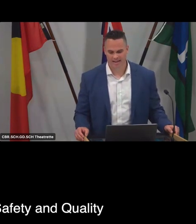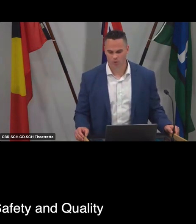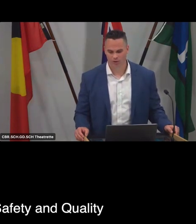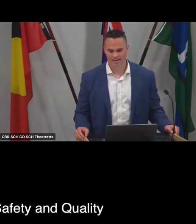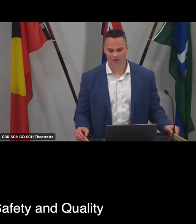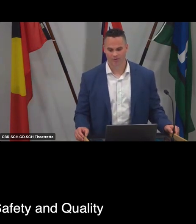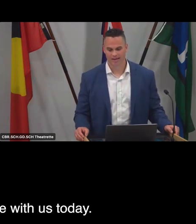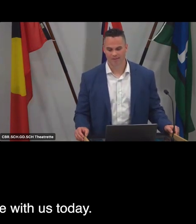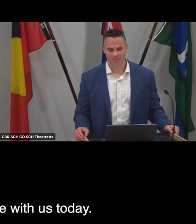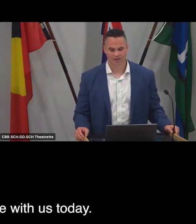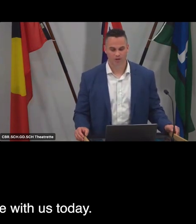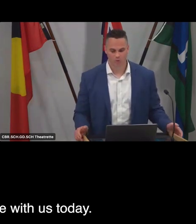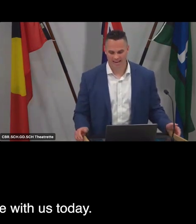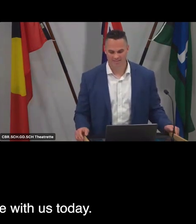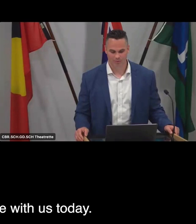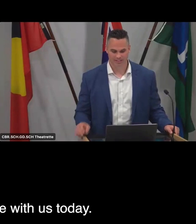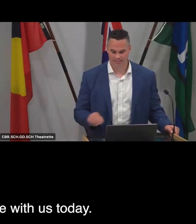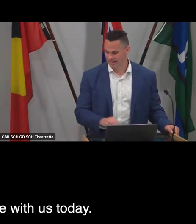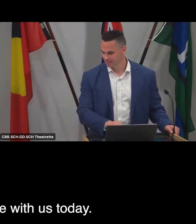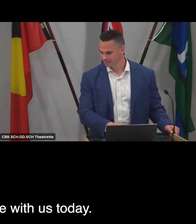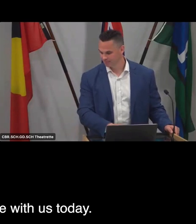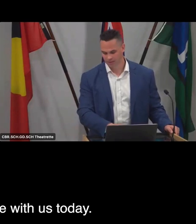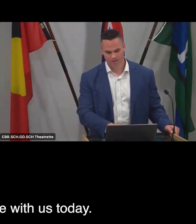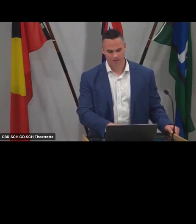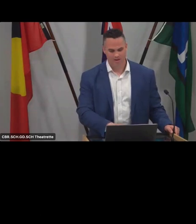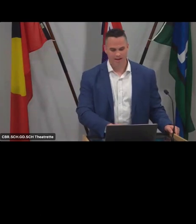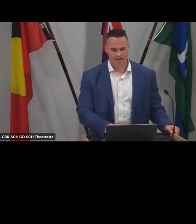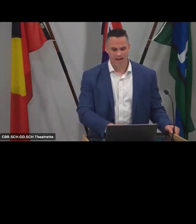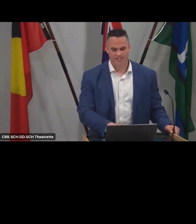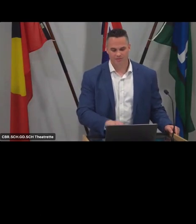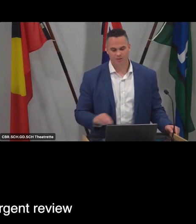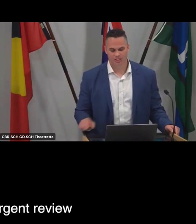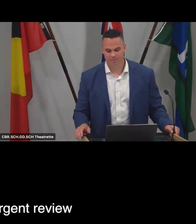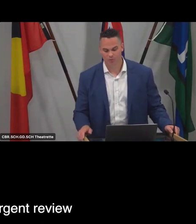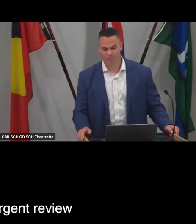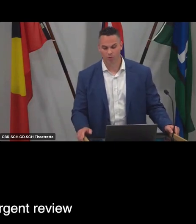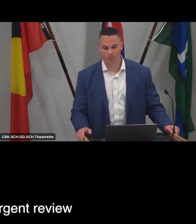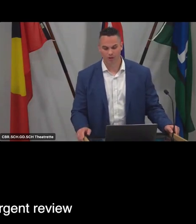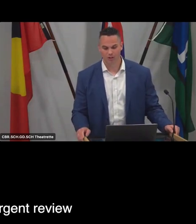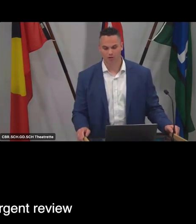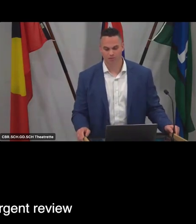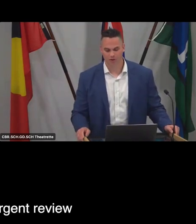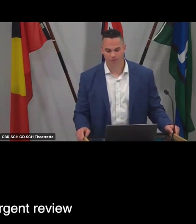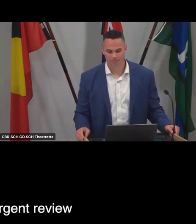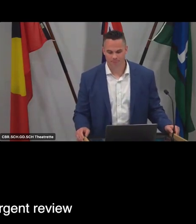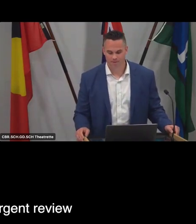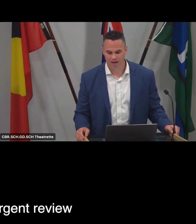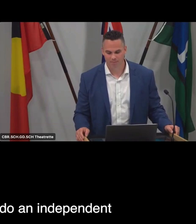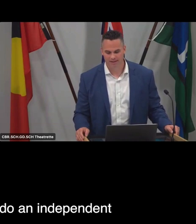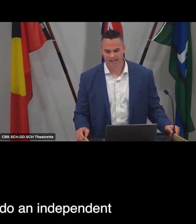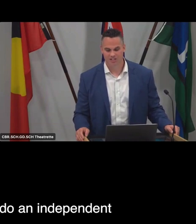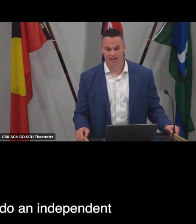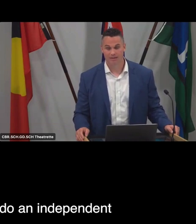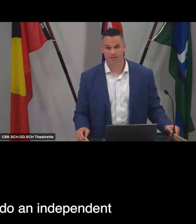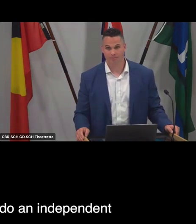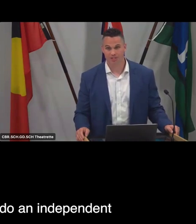Safety and Quality Health Care, who will be happy with us today. As a first step to inform the urgent review, the